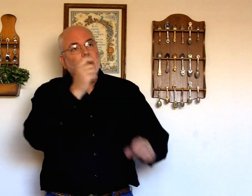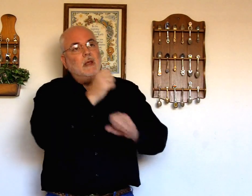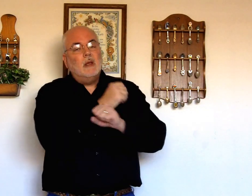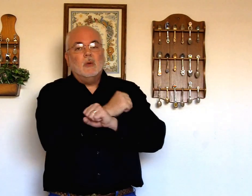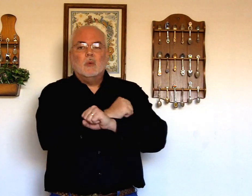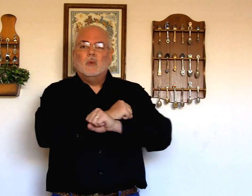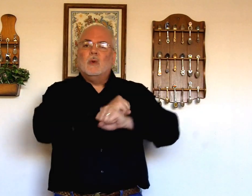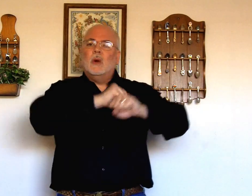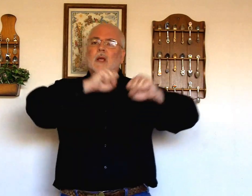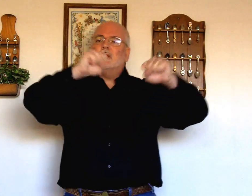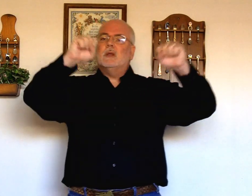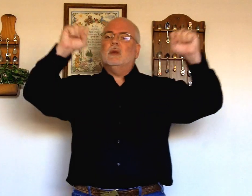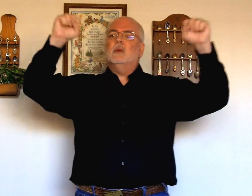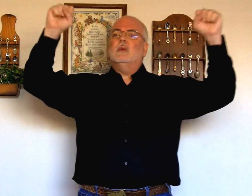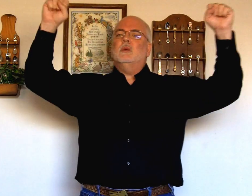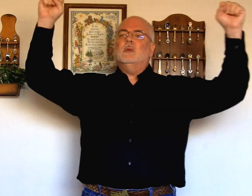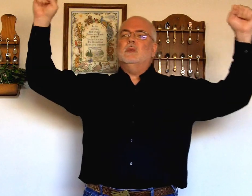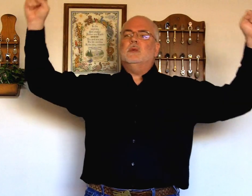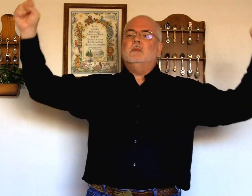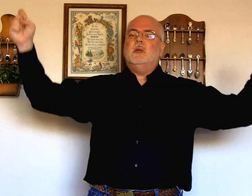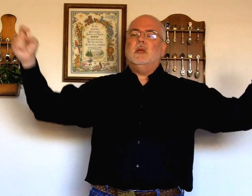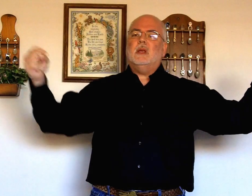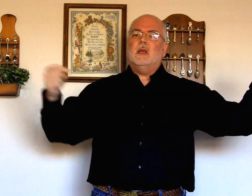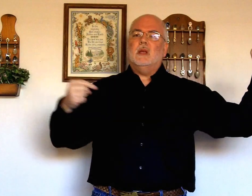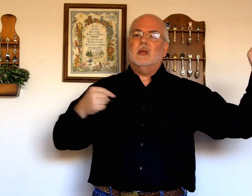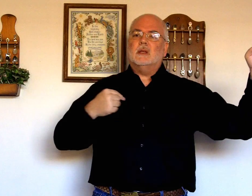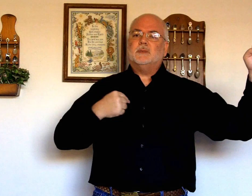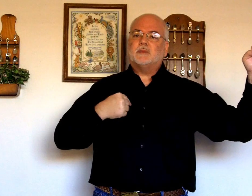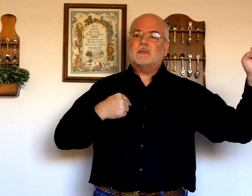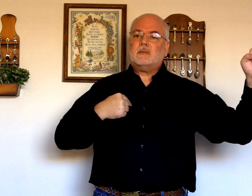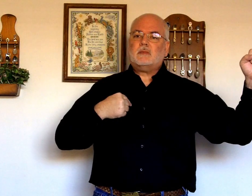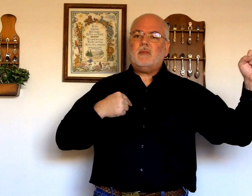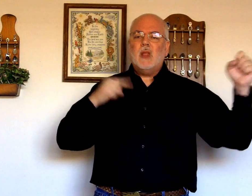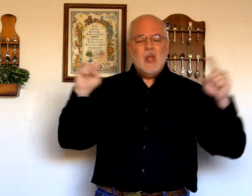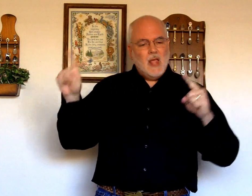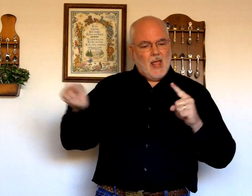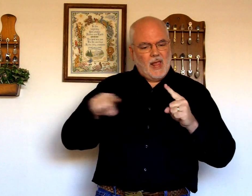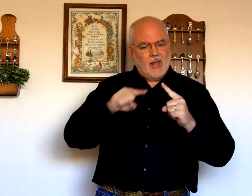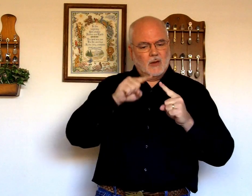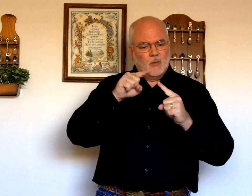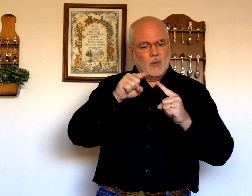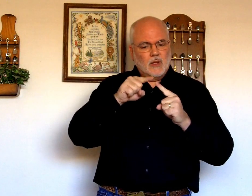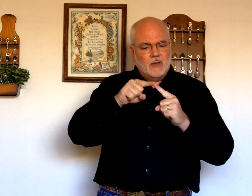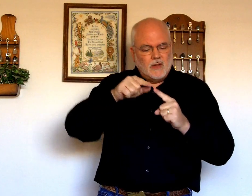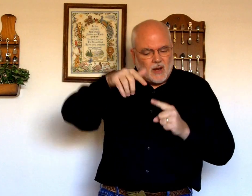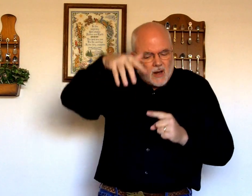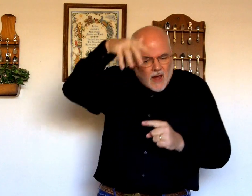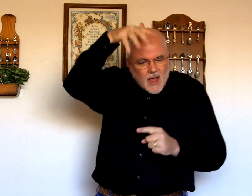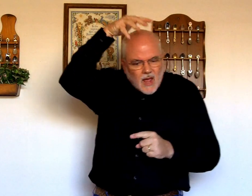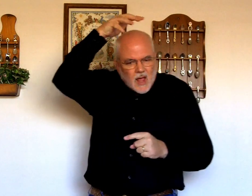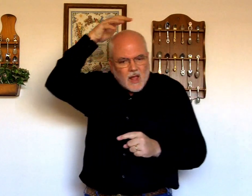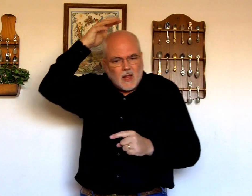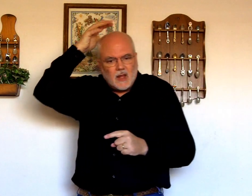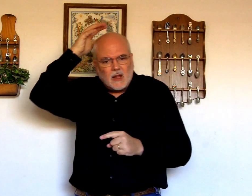rescues me. And when the lion